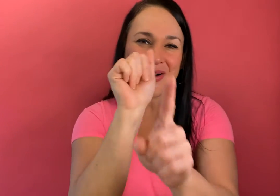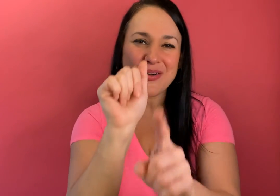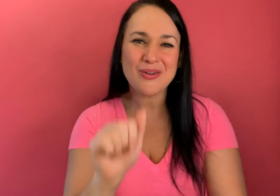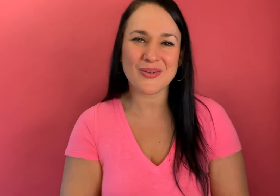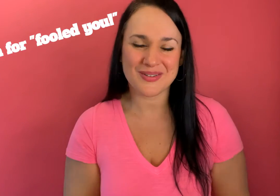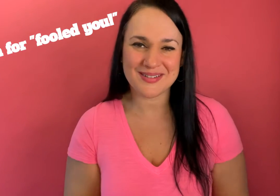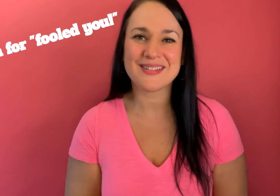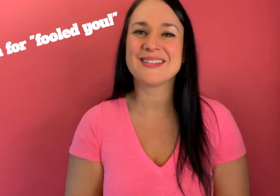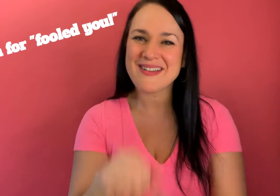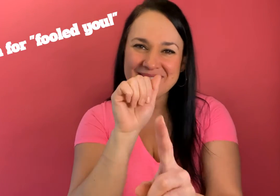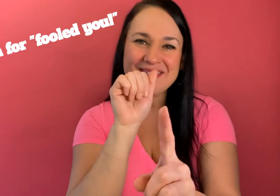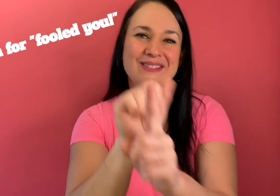fooled you or i got you good